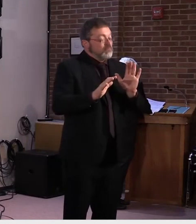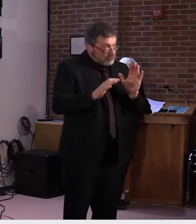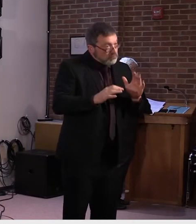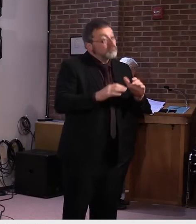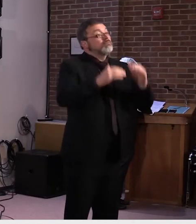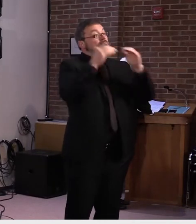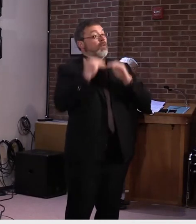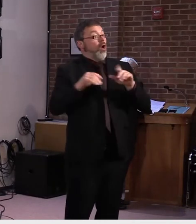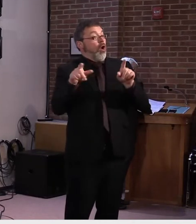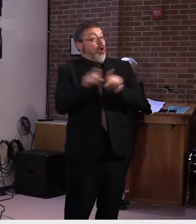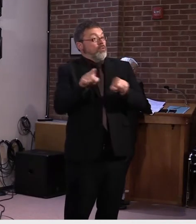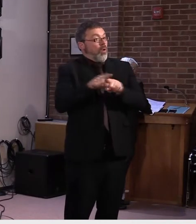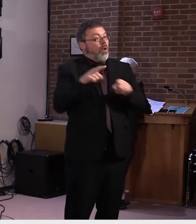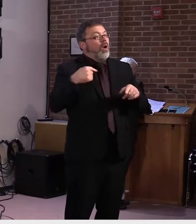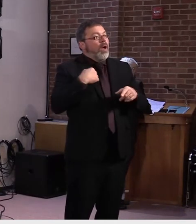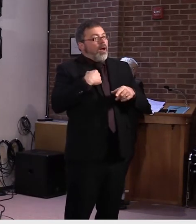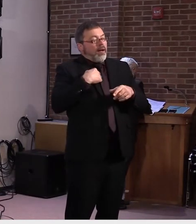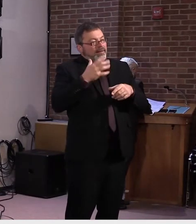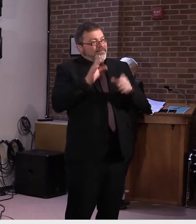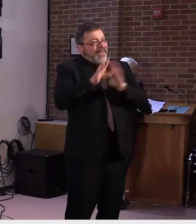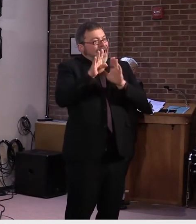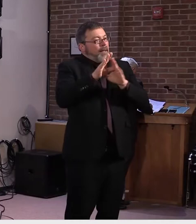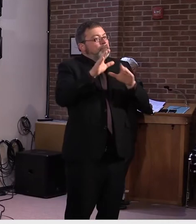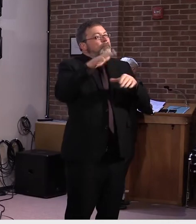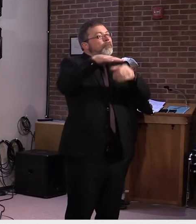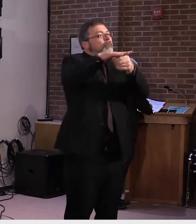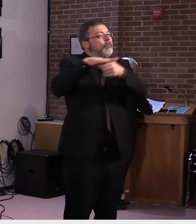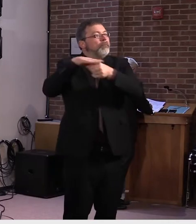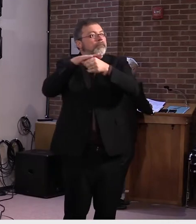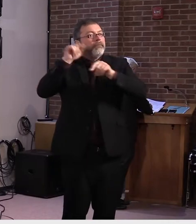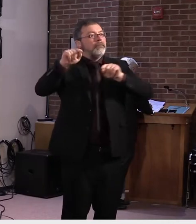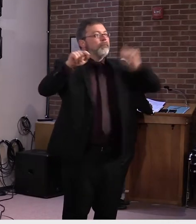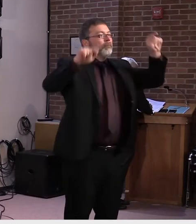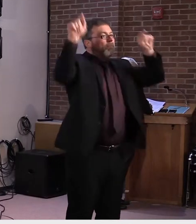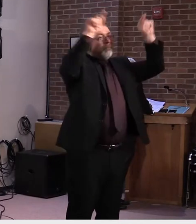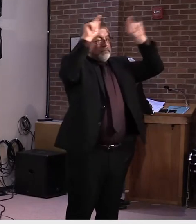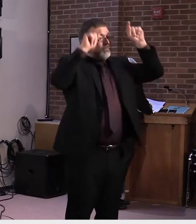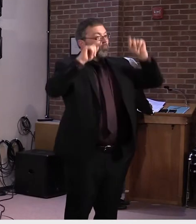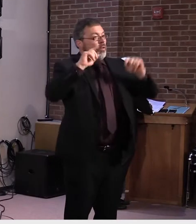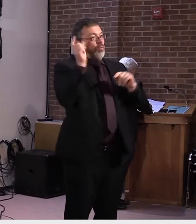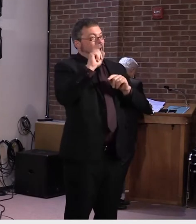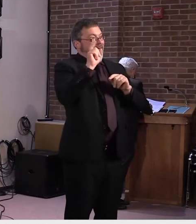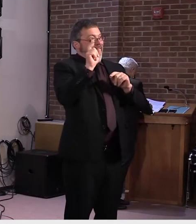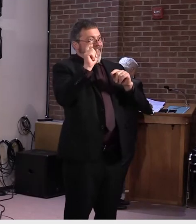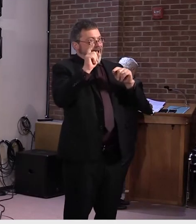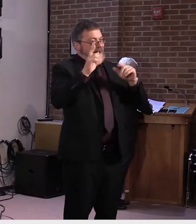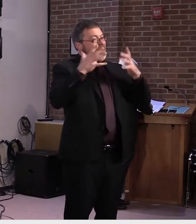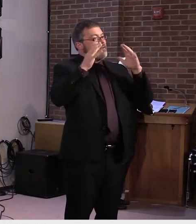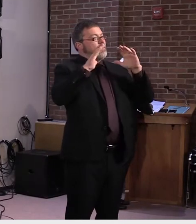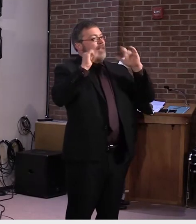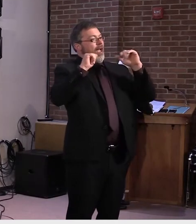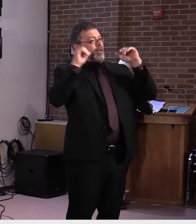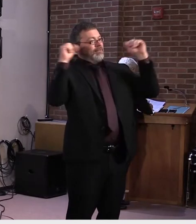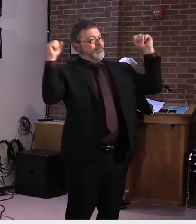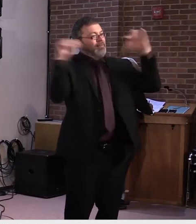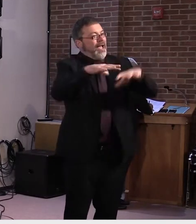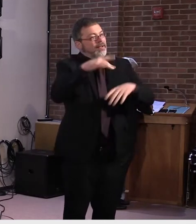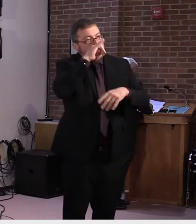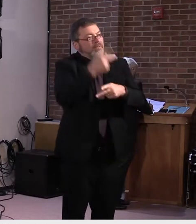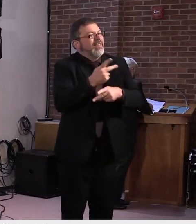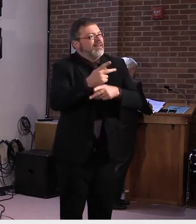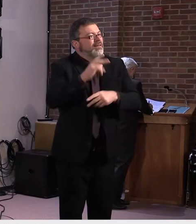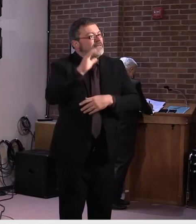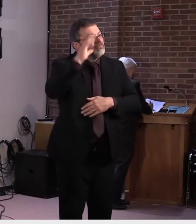These sites will use appropriate business and municipal spaces and will operate like summer camps from a